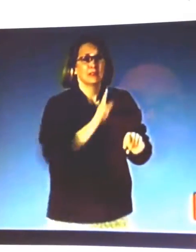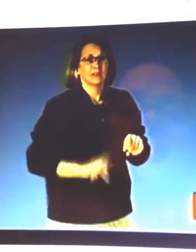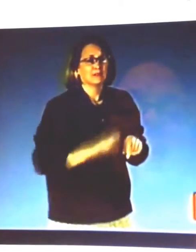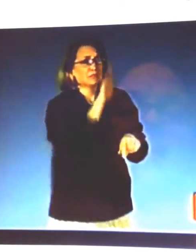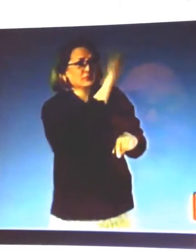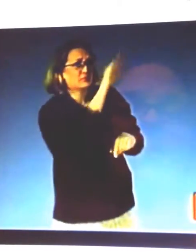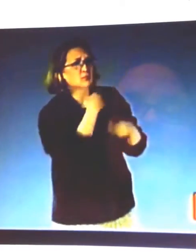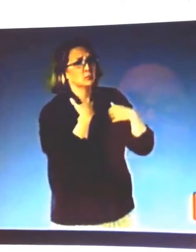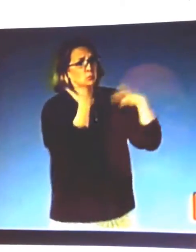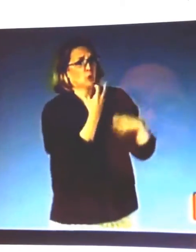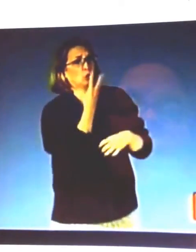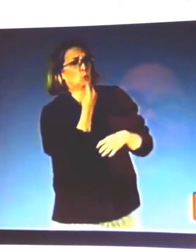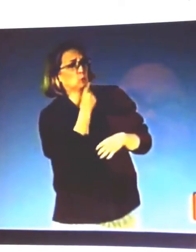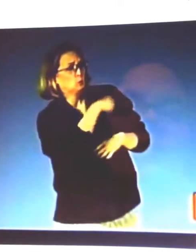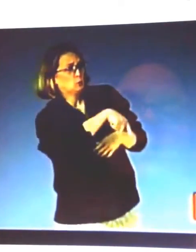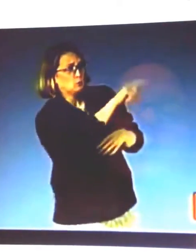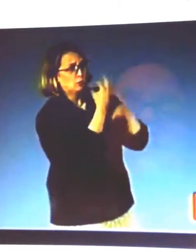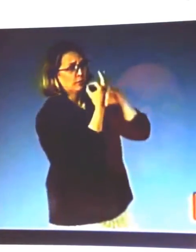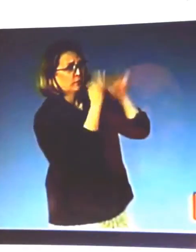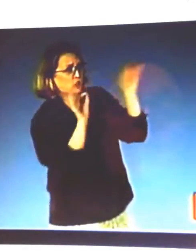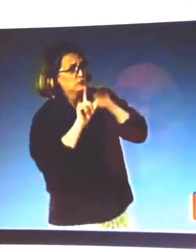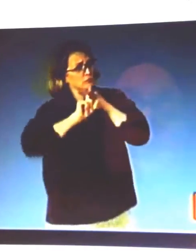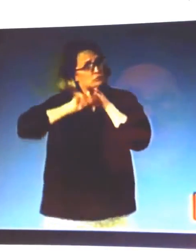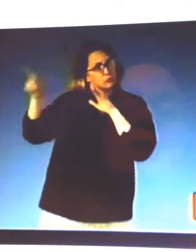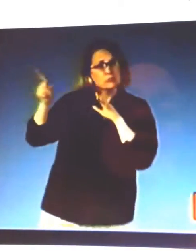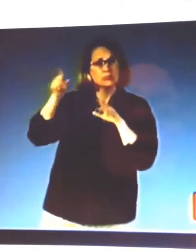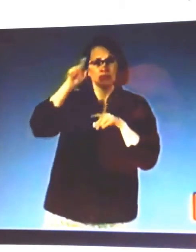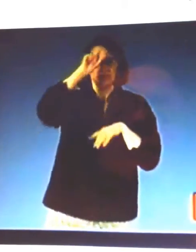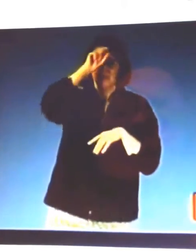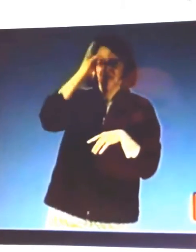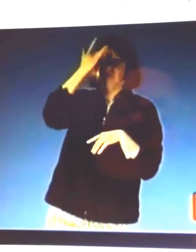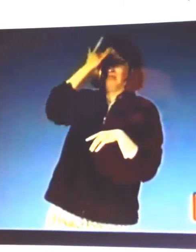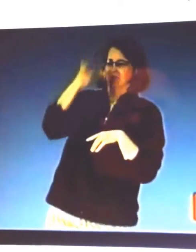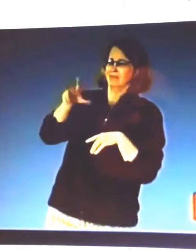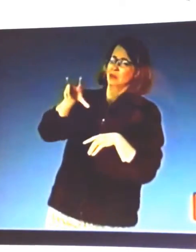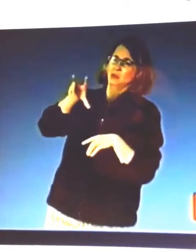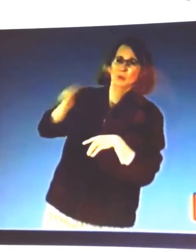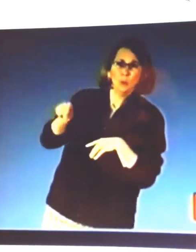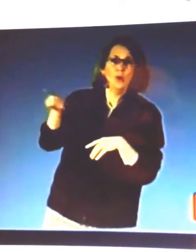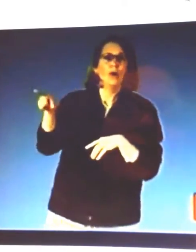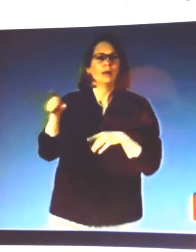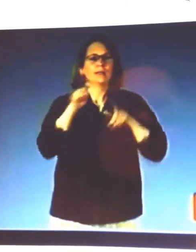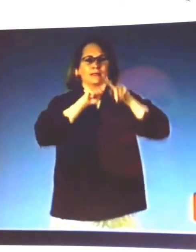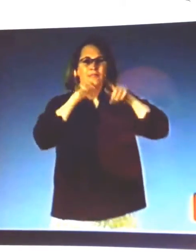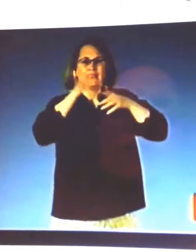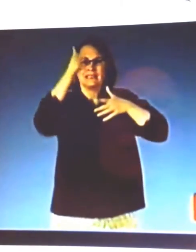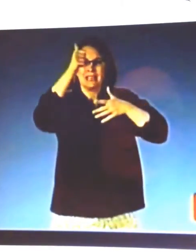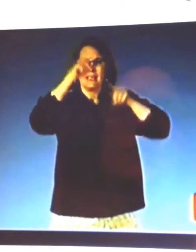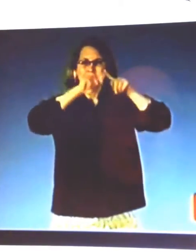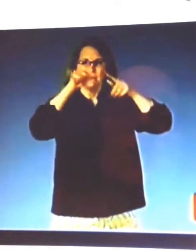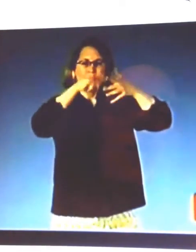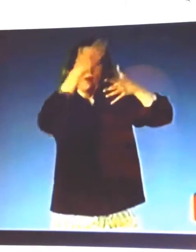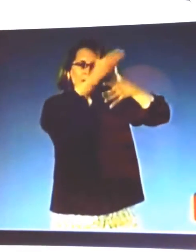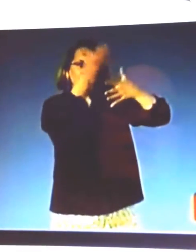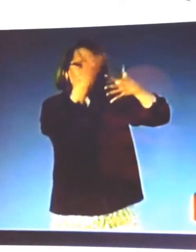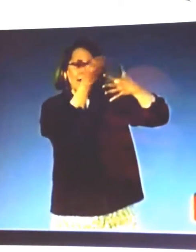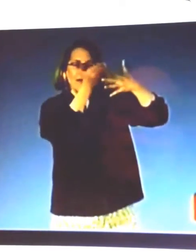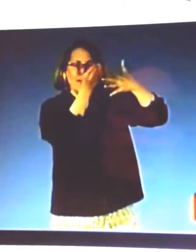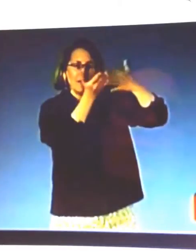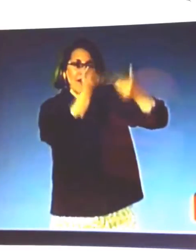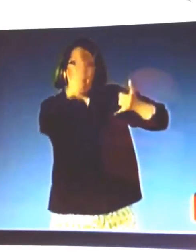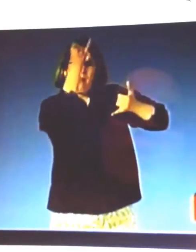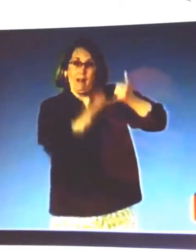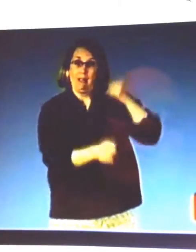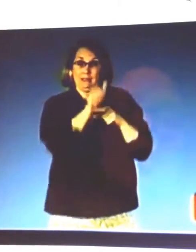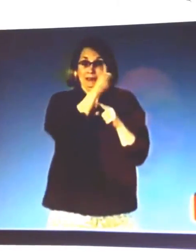At that time, Moses approached the Pharaoh ten separate times. On ten different occasions, the Pharaoh told him no. He would not